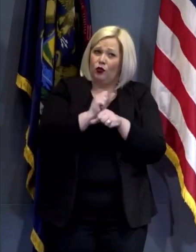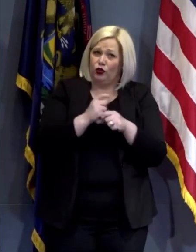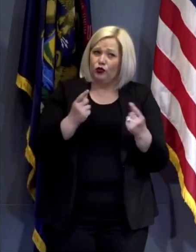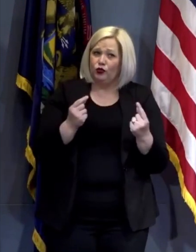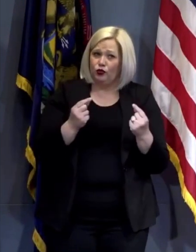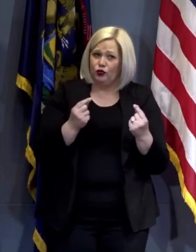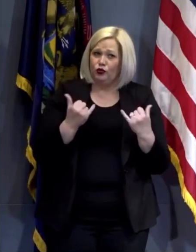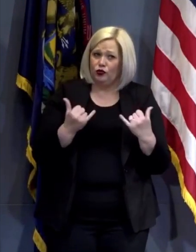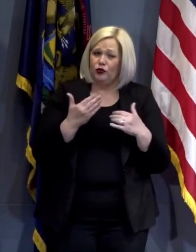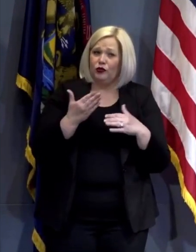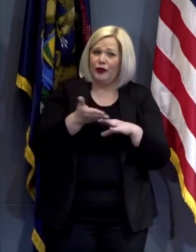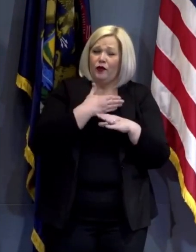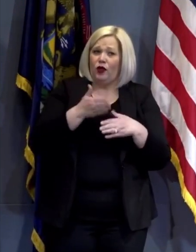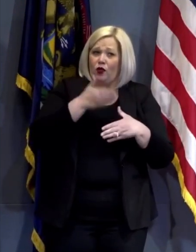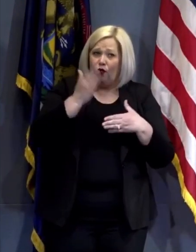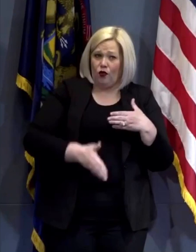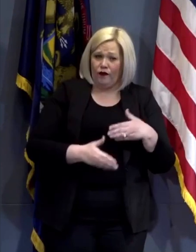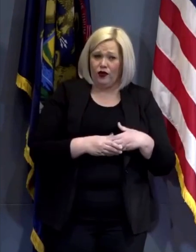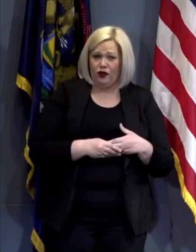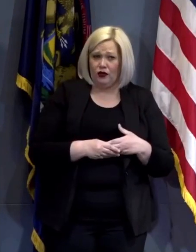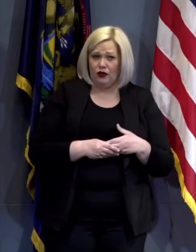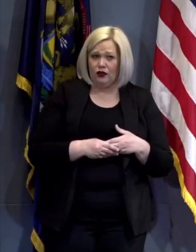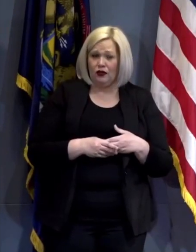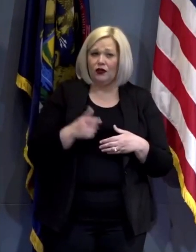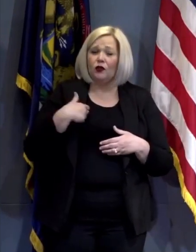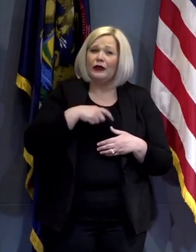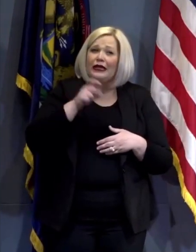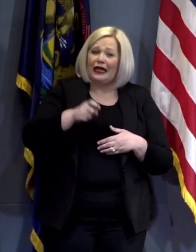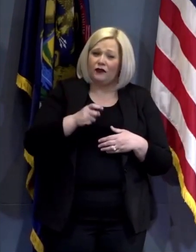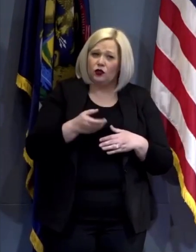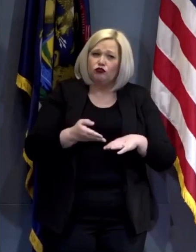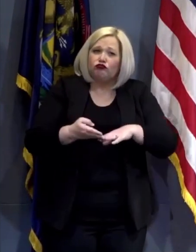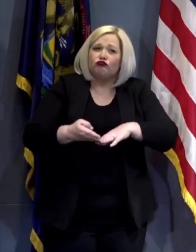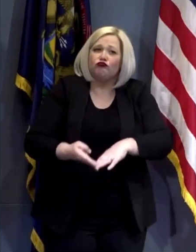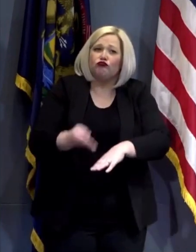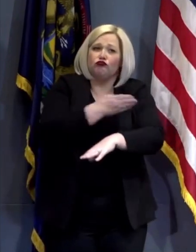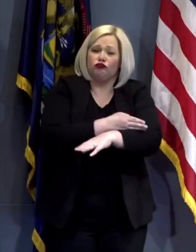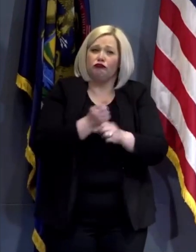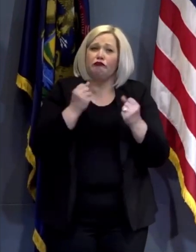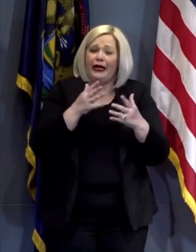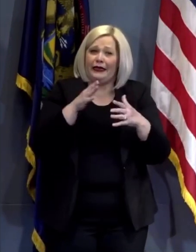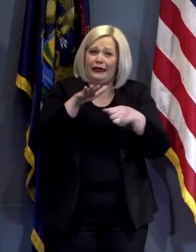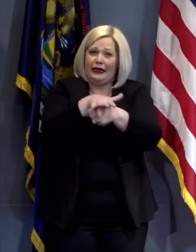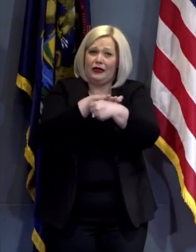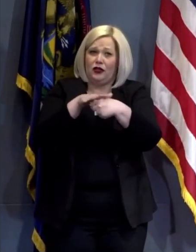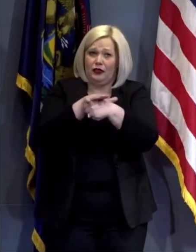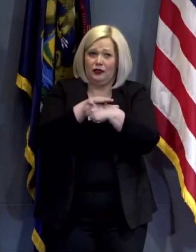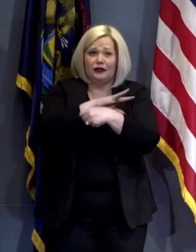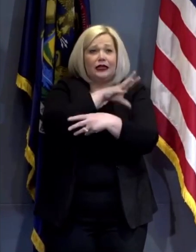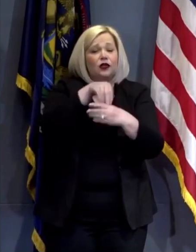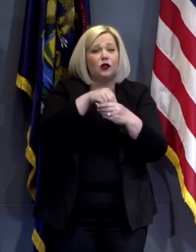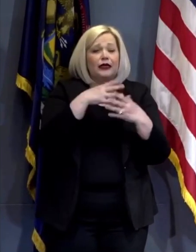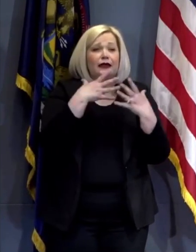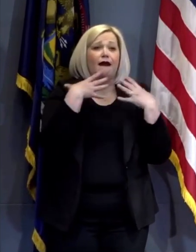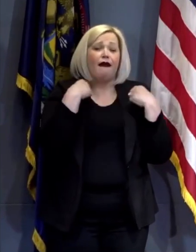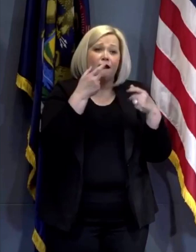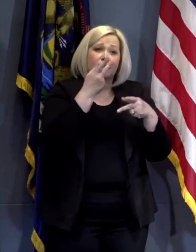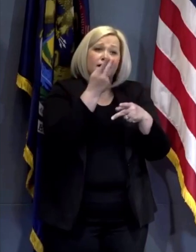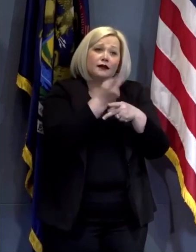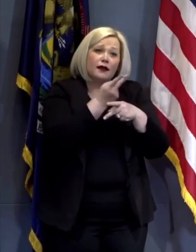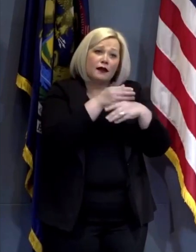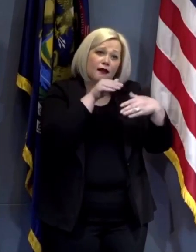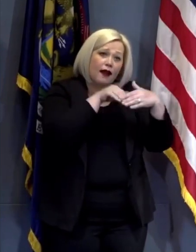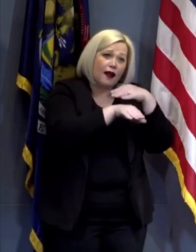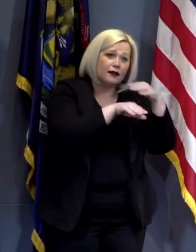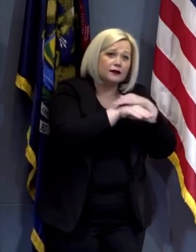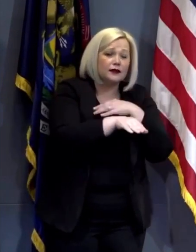shown us that there is still a lot of progress to be made in many areas including access to health care, improving our education system and making